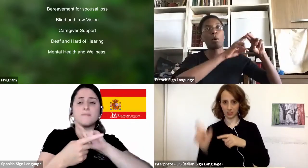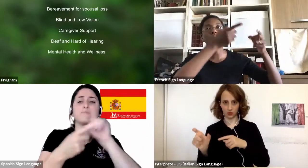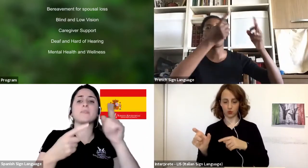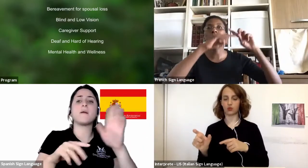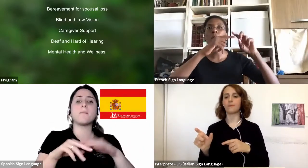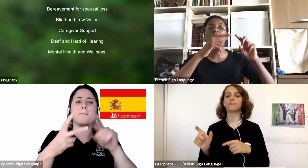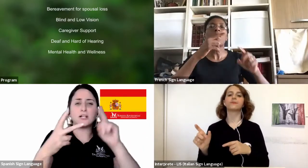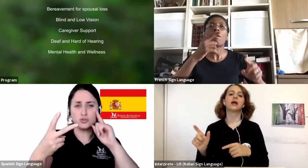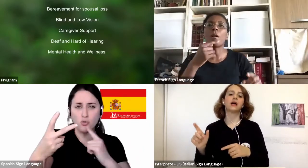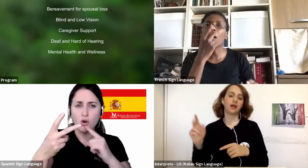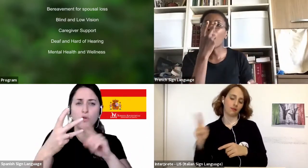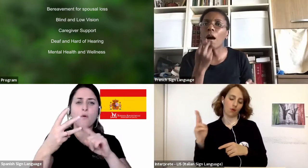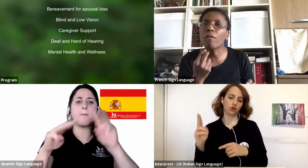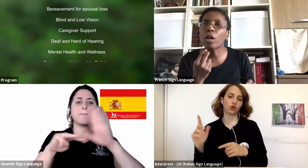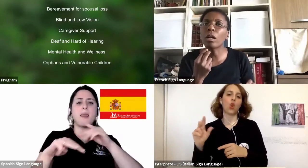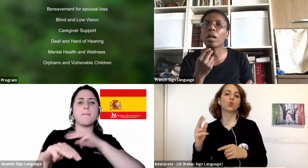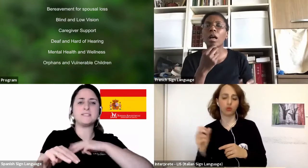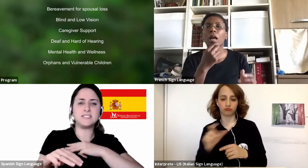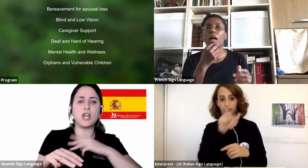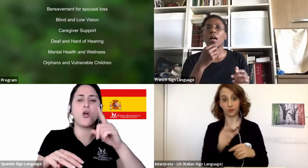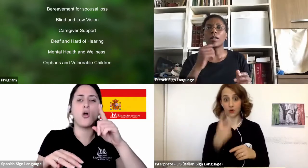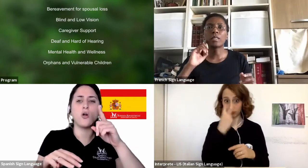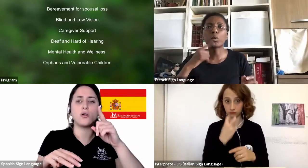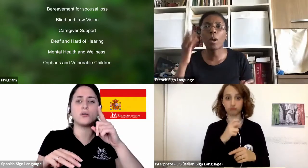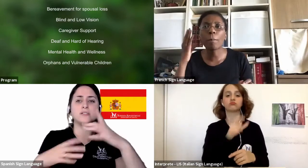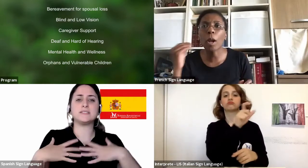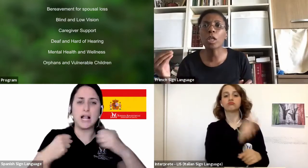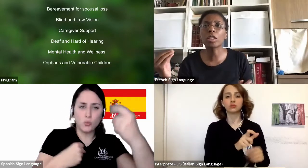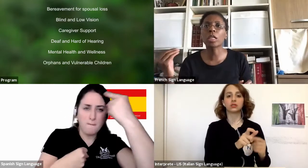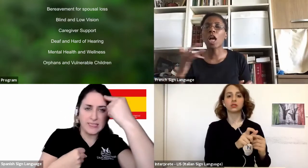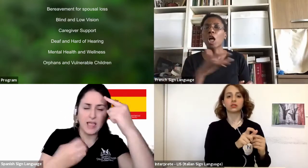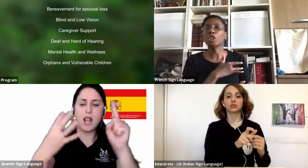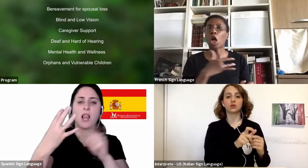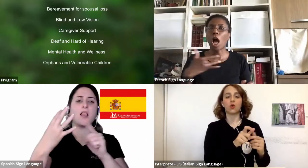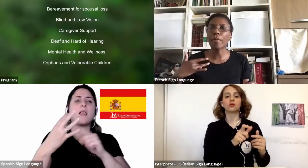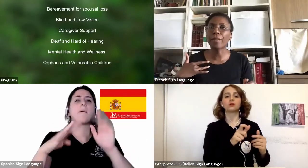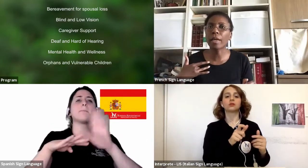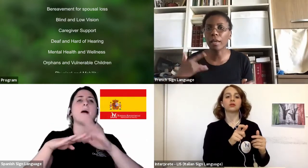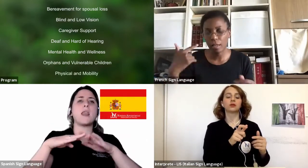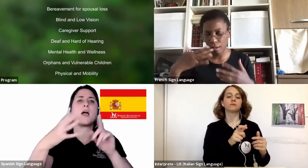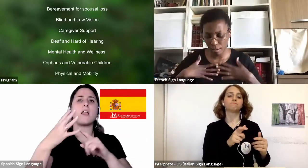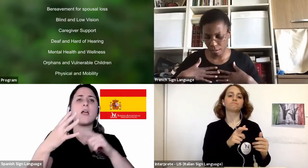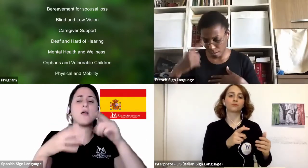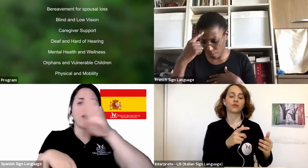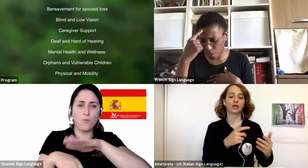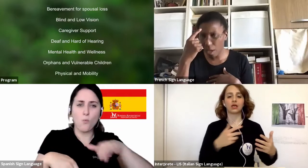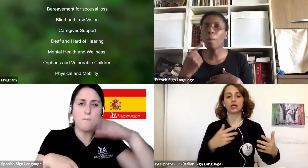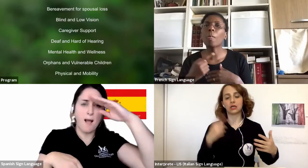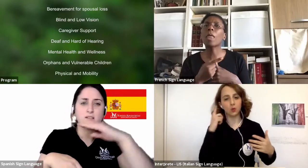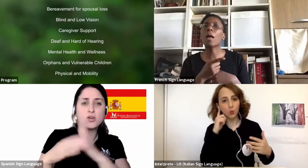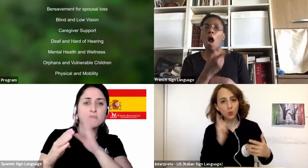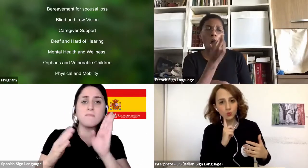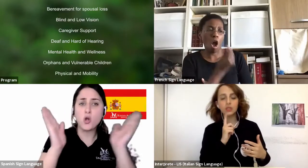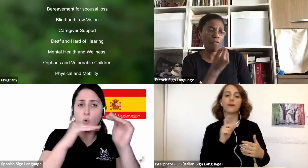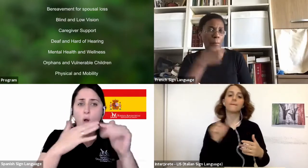Mental Health and Wellness, Orphans and Vulnerable Children, and finally those with physical and